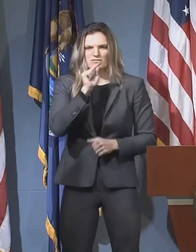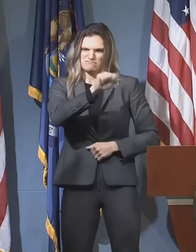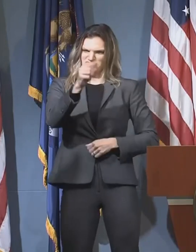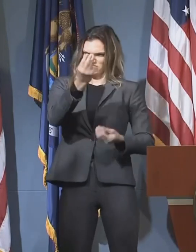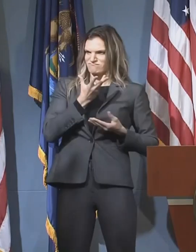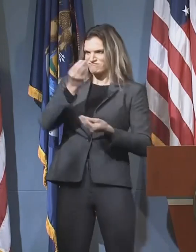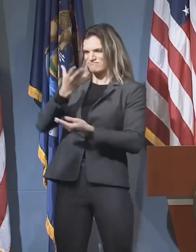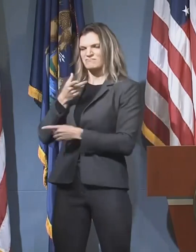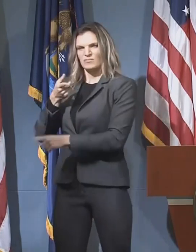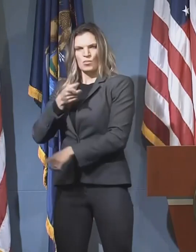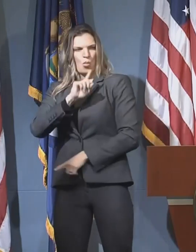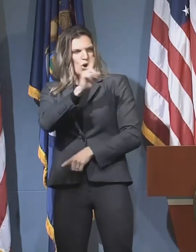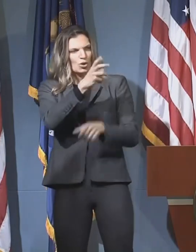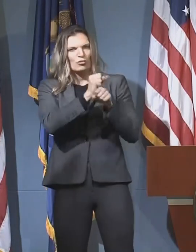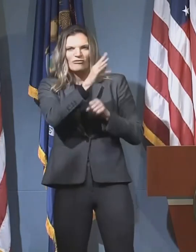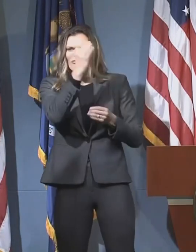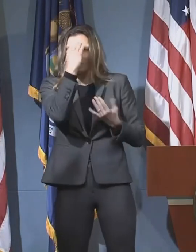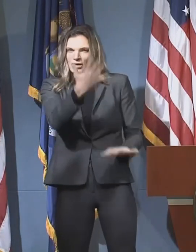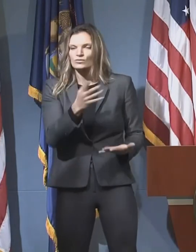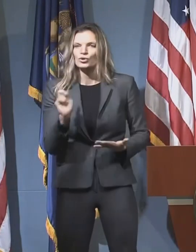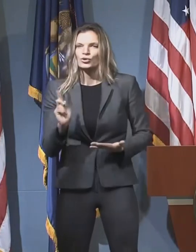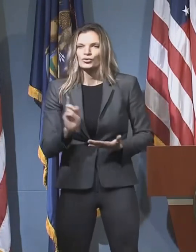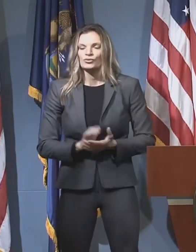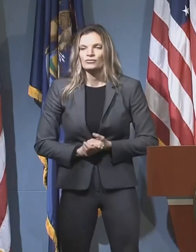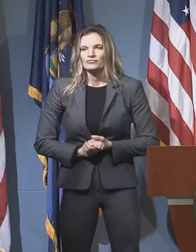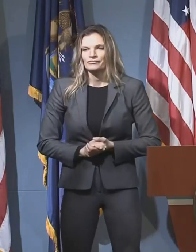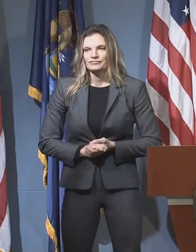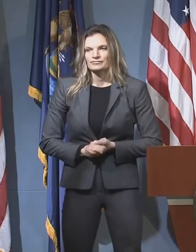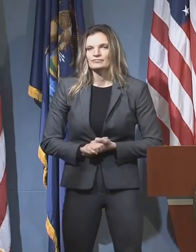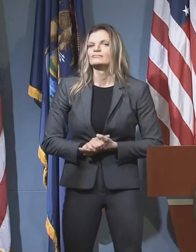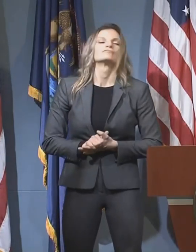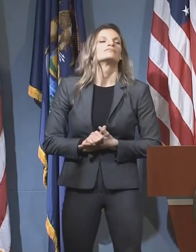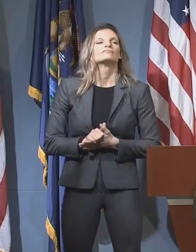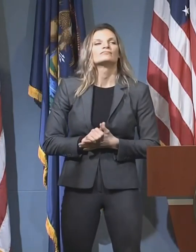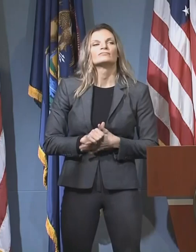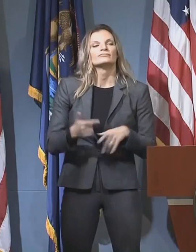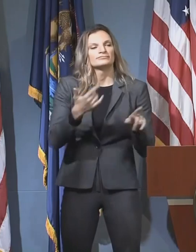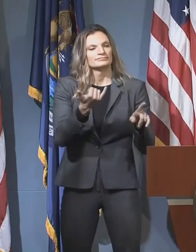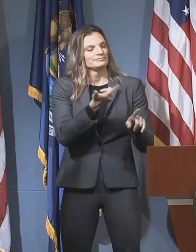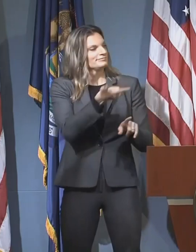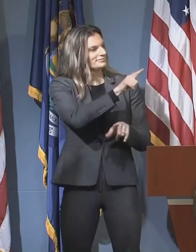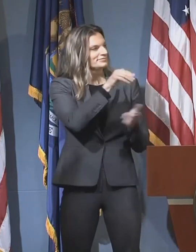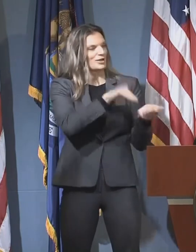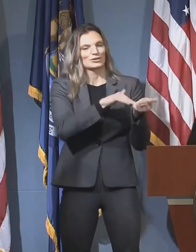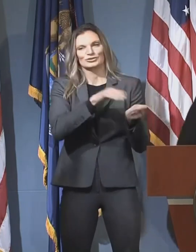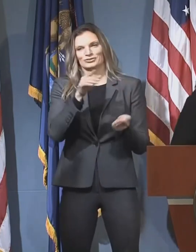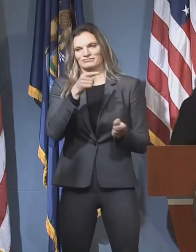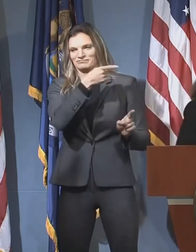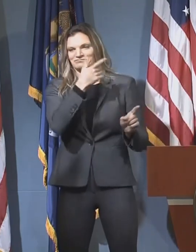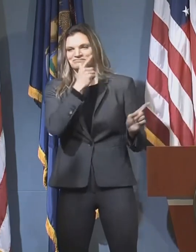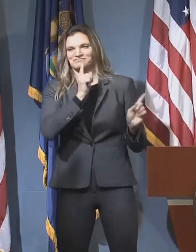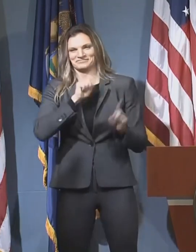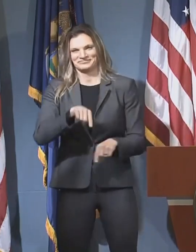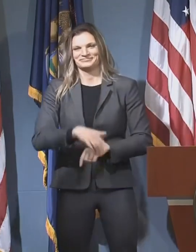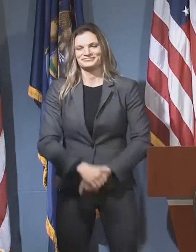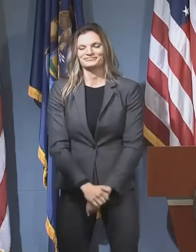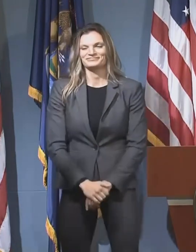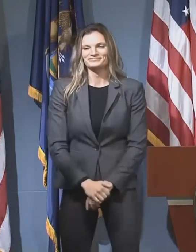football, volleyball, soccer in Michigan? Rod, I'm going to ask Dr. Jay to address your question. Thank you.